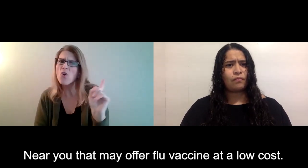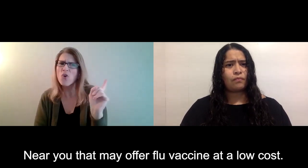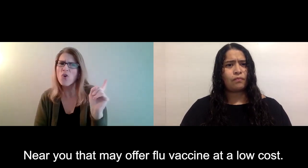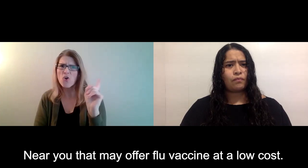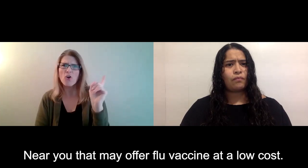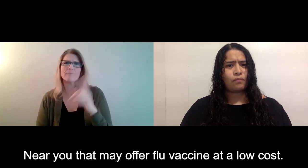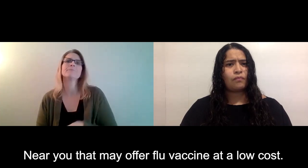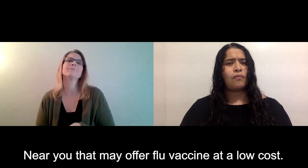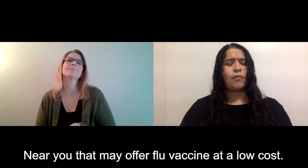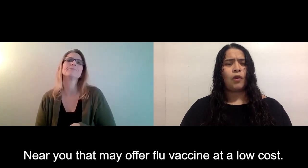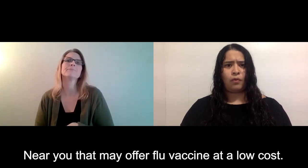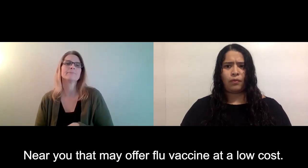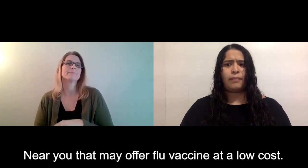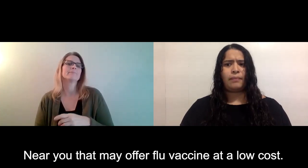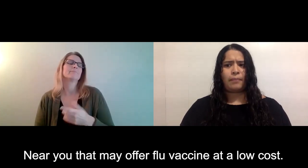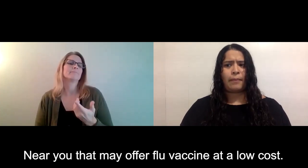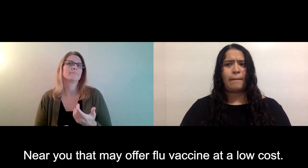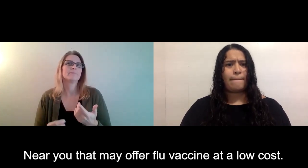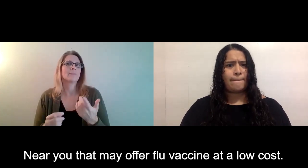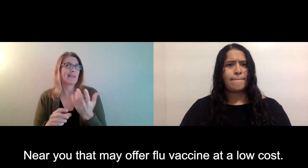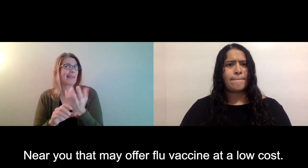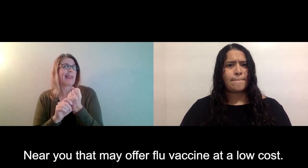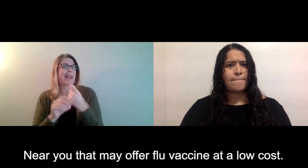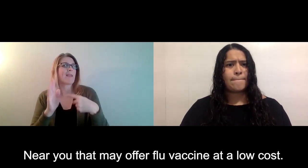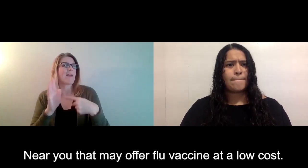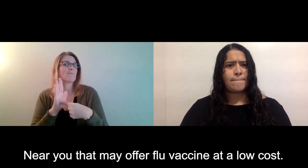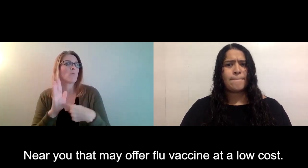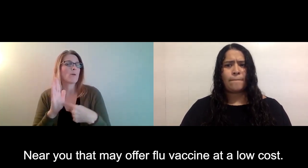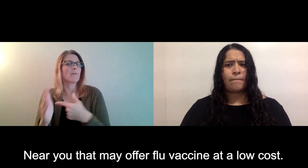you that may offer the flu vaccine at a low cost. If vaccine,